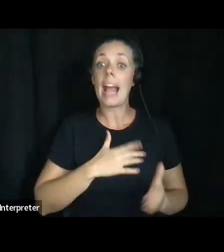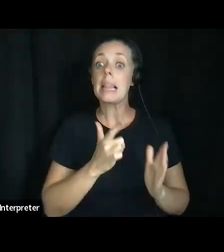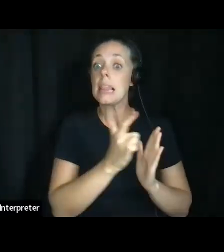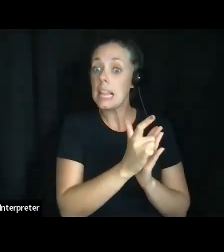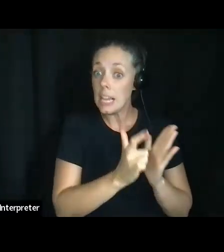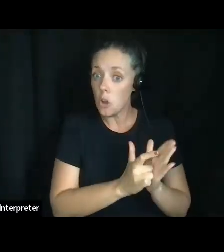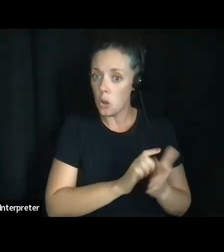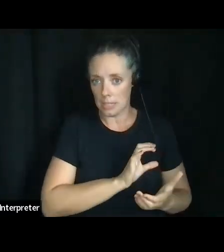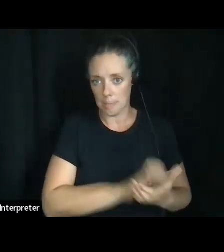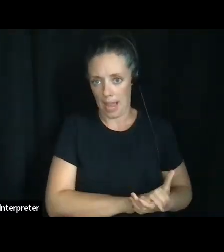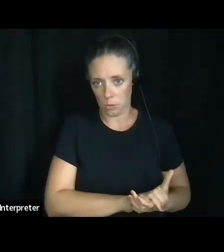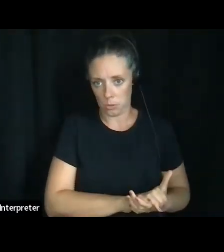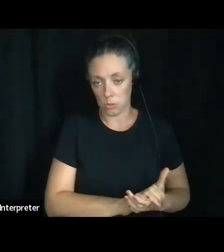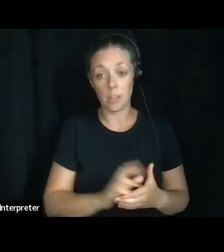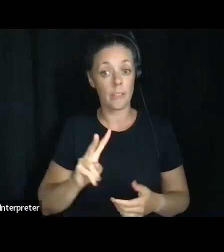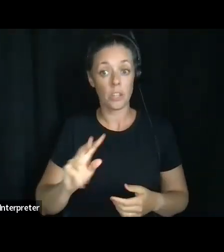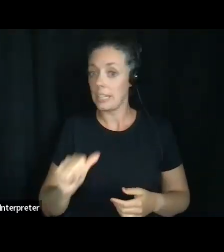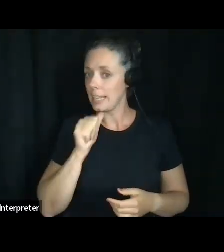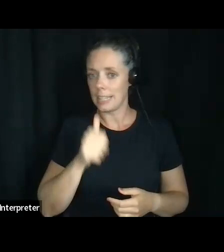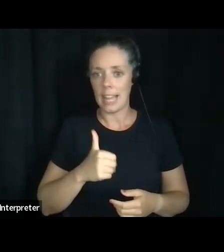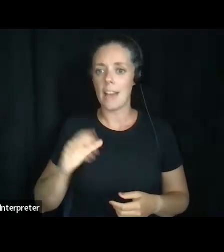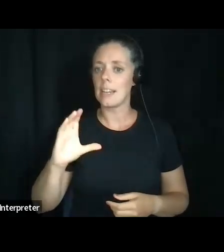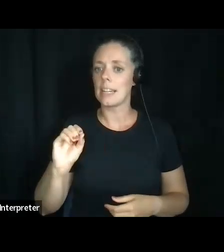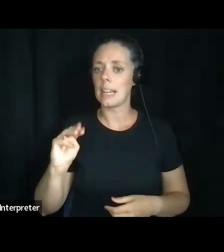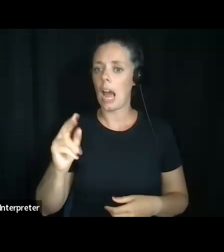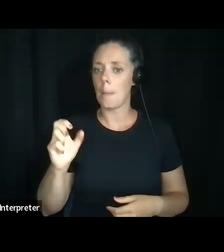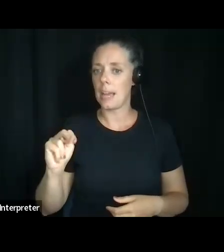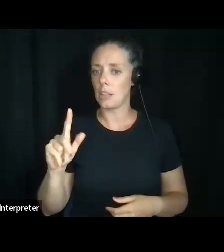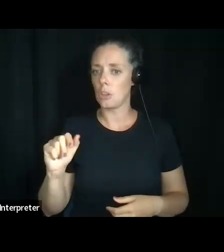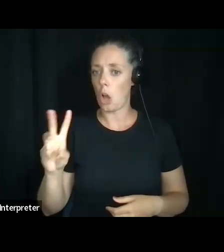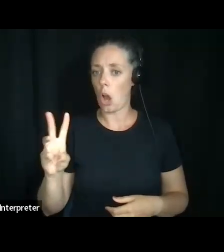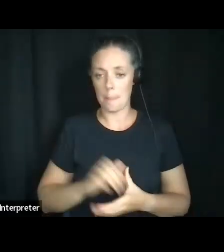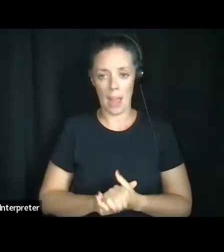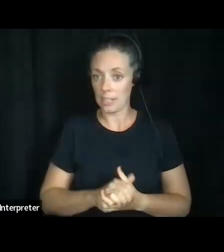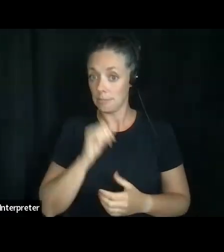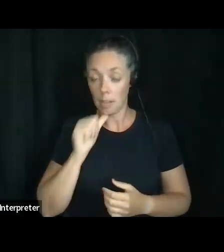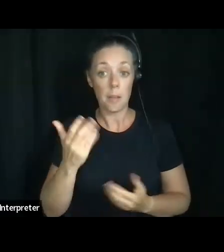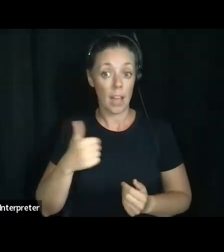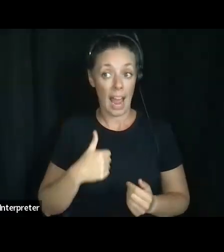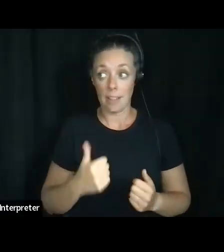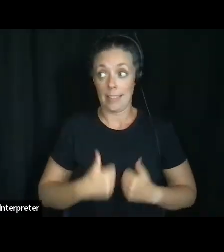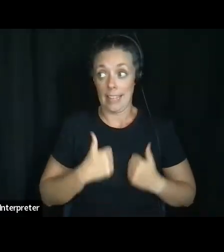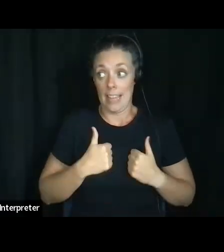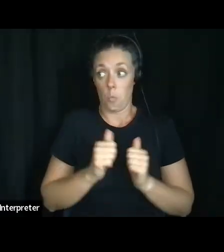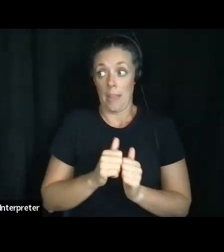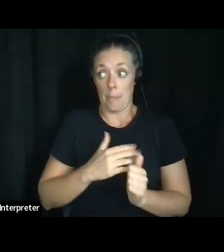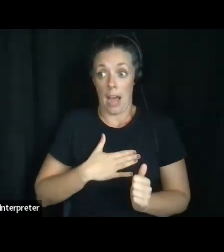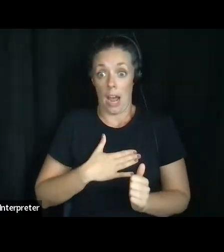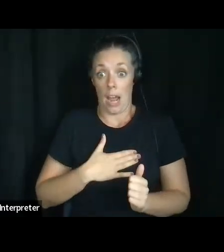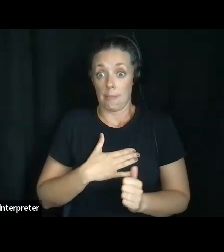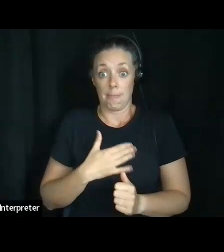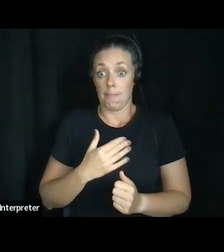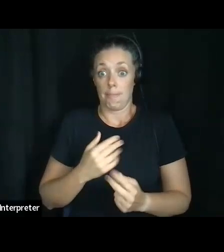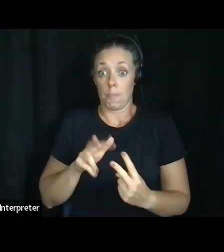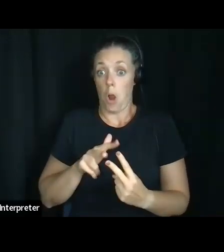Virginia does not have common law marriage. So I may have lived with my, what I call my spouse for